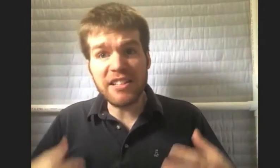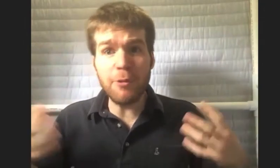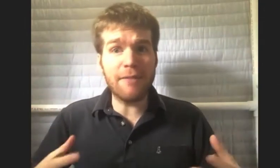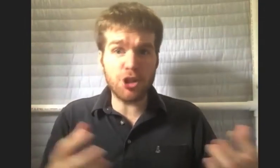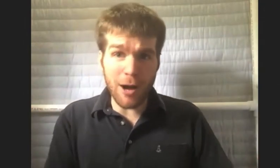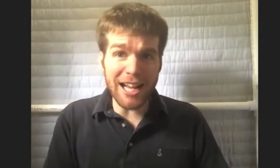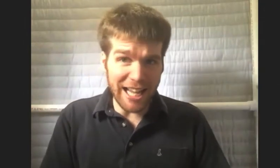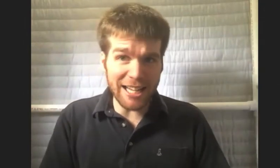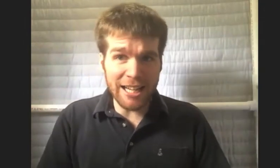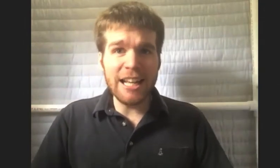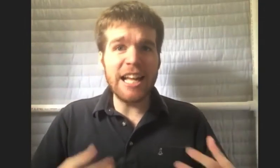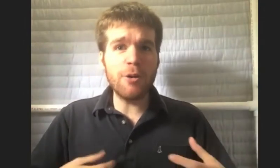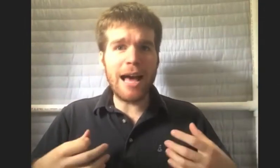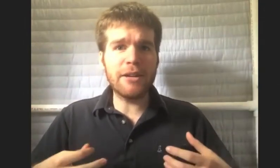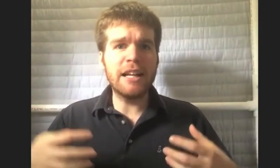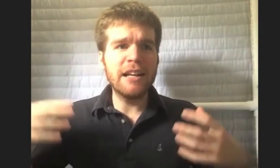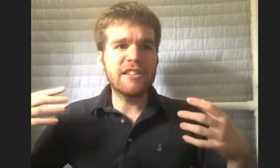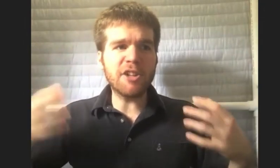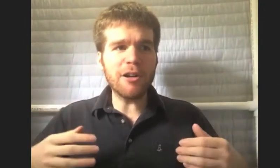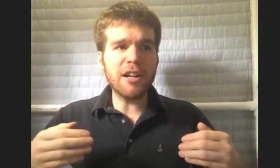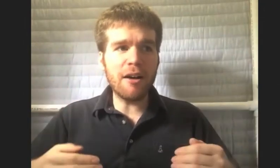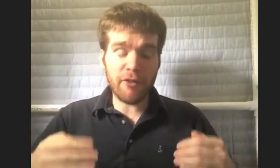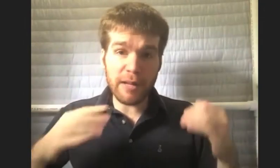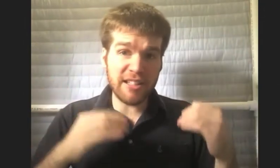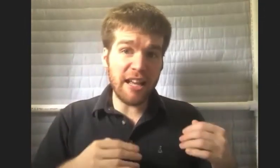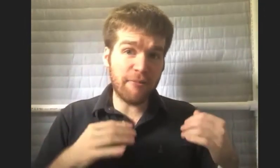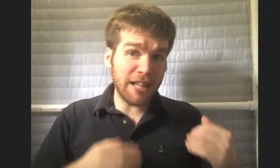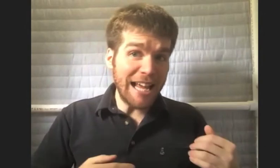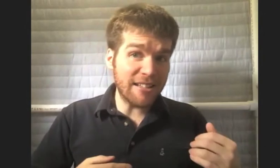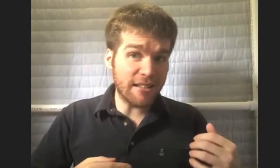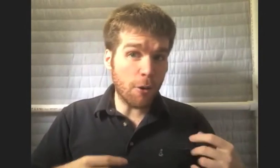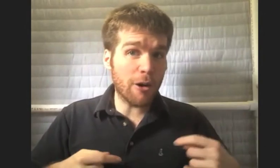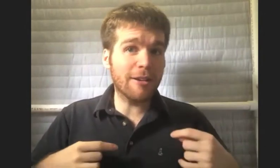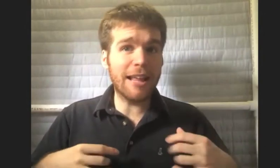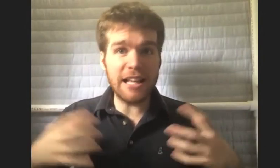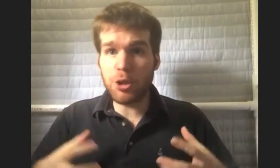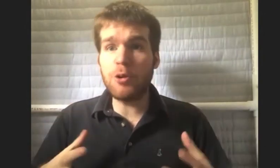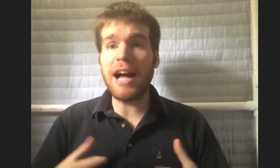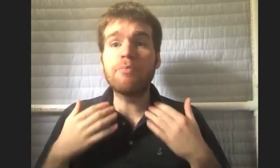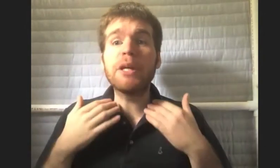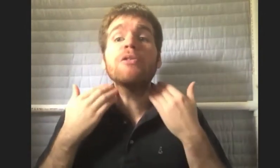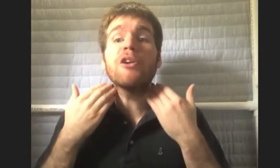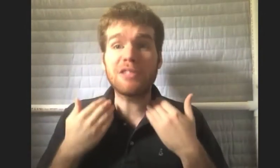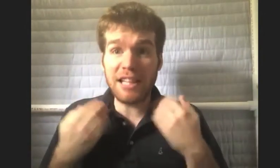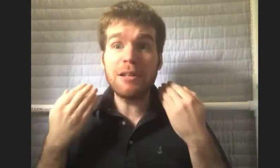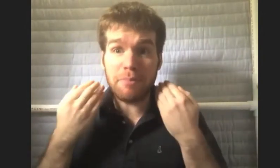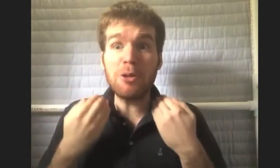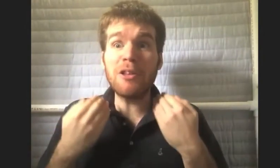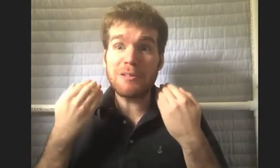you haven't tried yet, and you haven't started off from a safe place, or, like, to kind of build those, literally build those